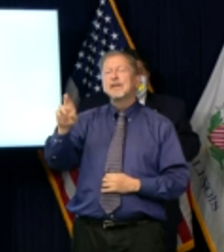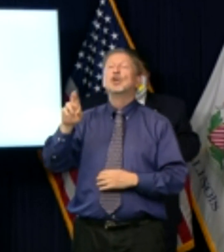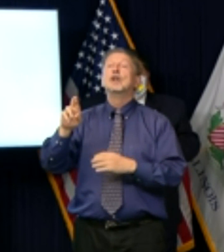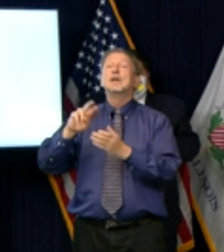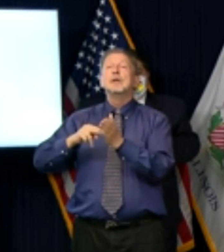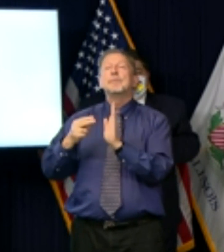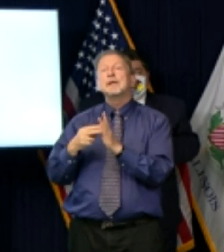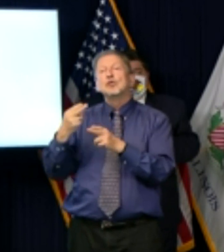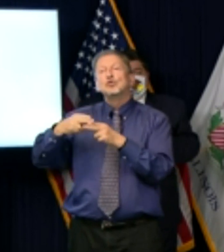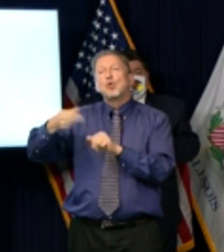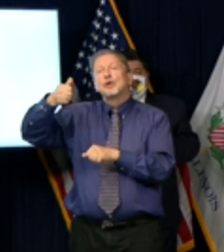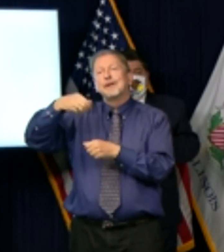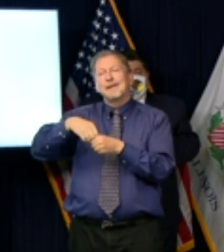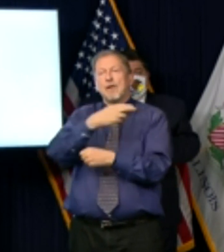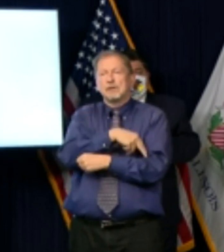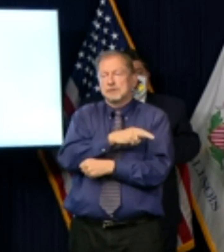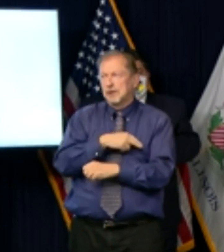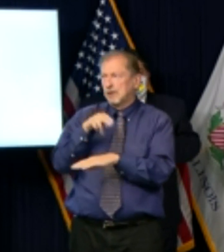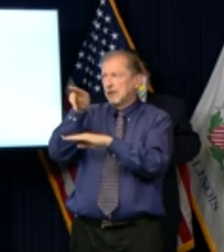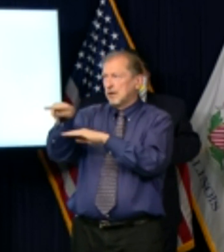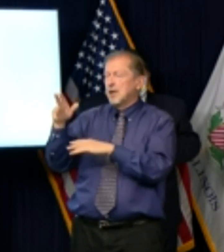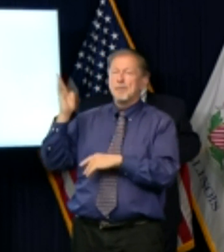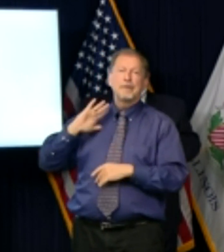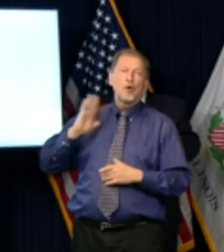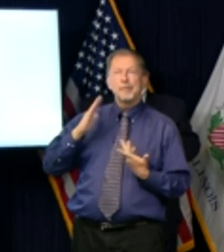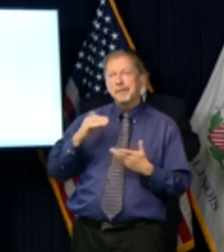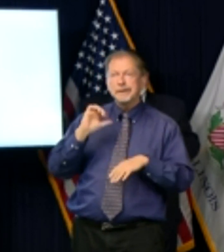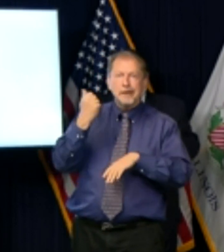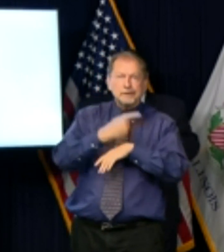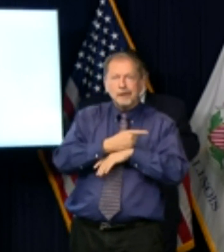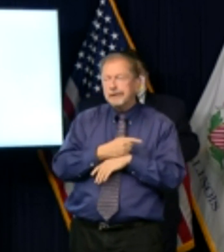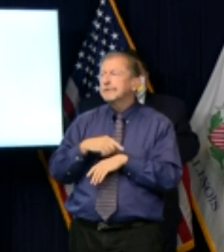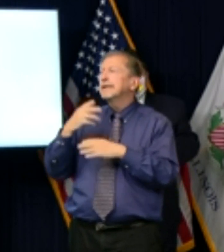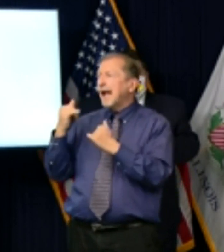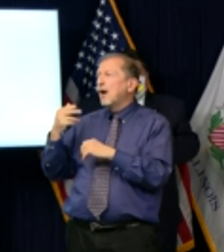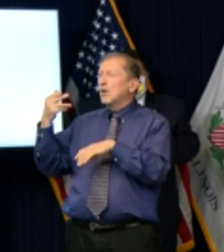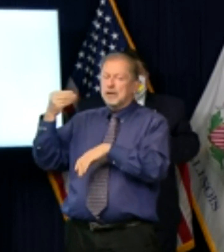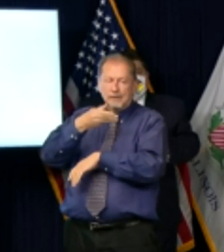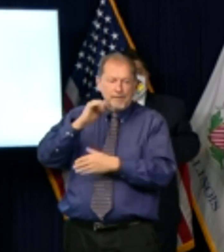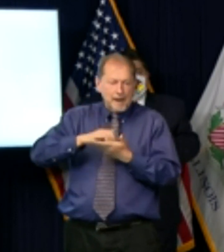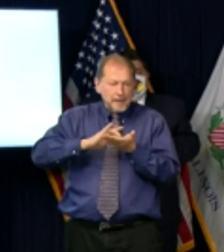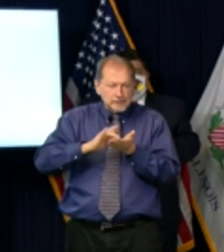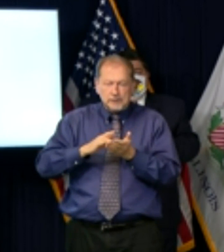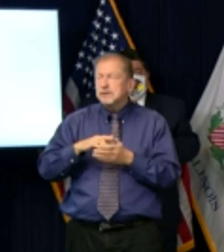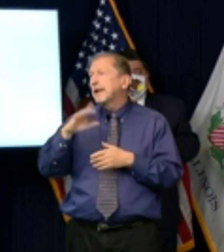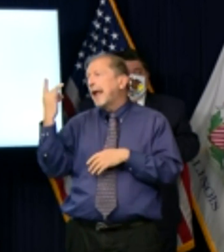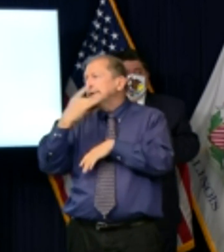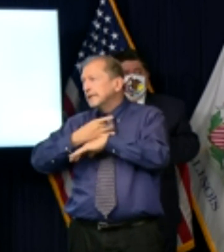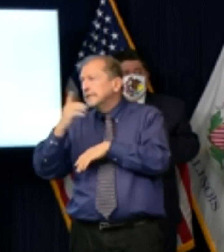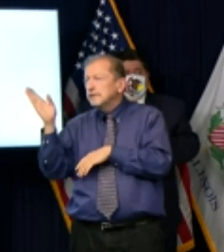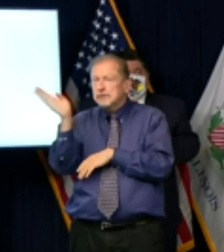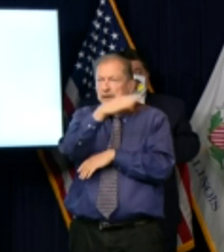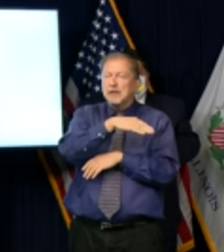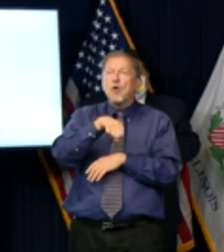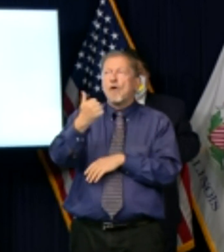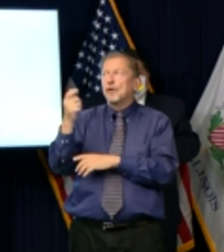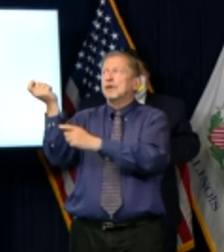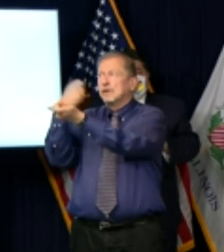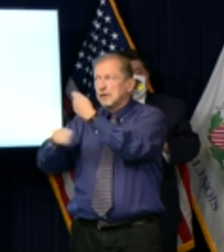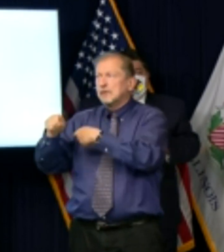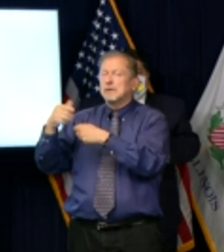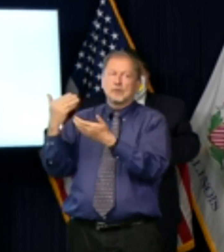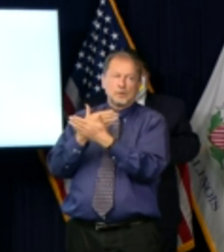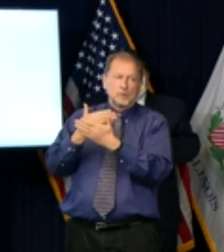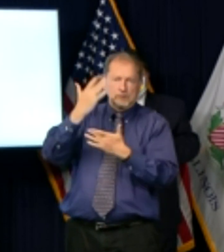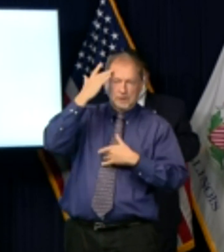able to turn around quicker and empty that bed so that unfortunately another patient is waiting to take that bed but we do think